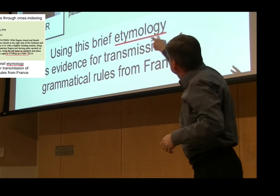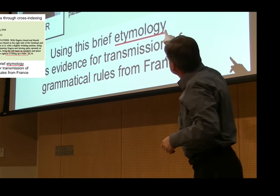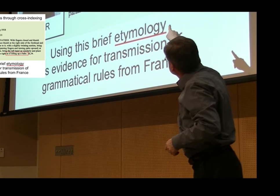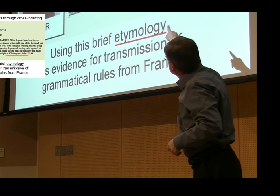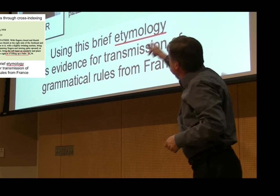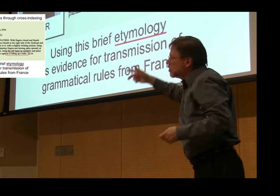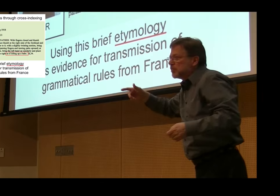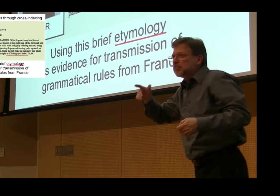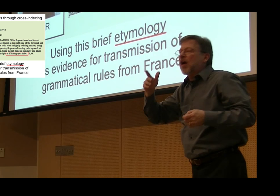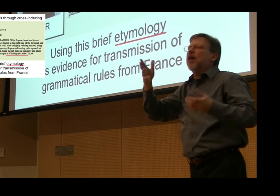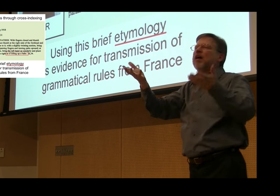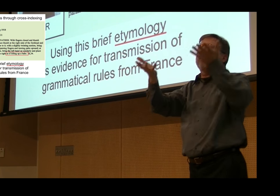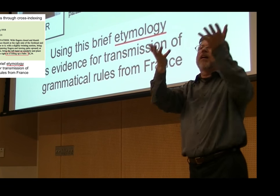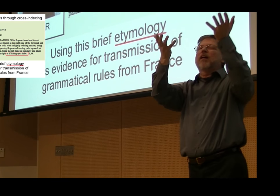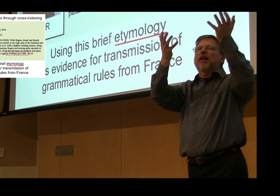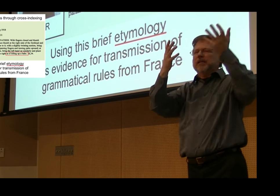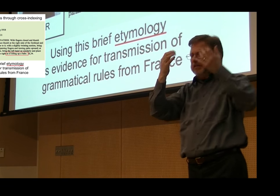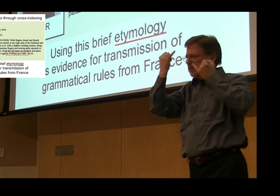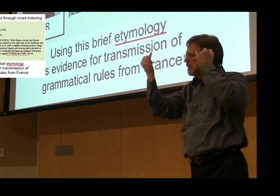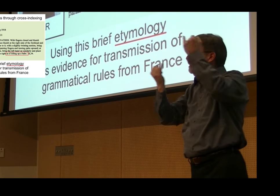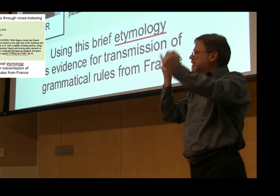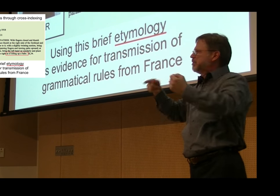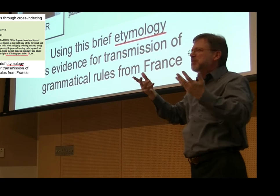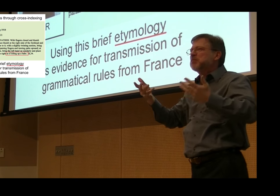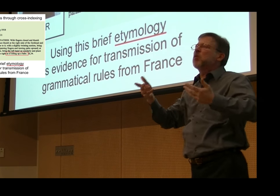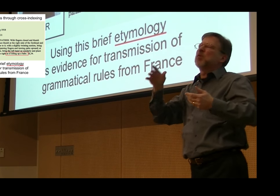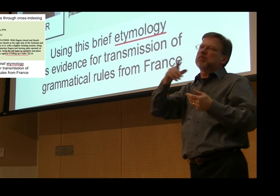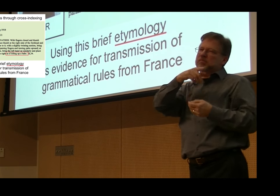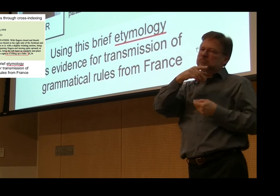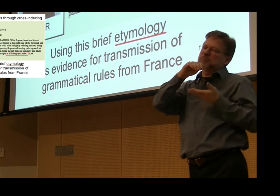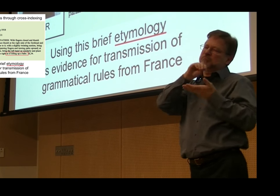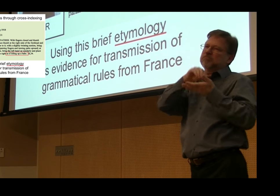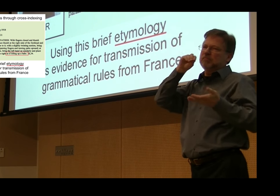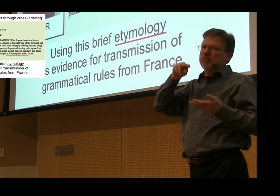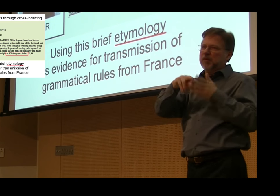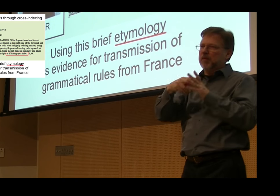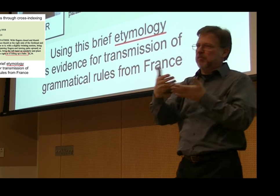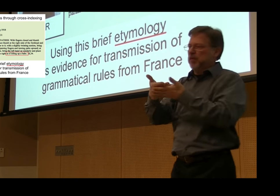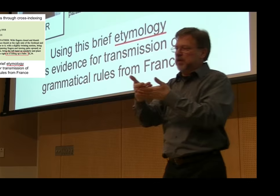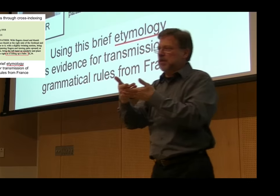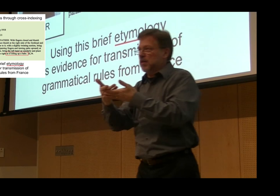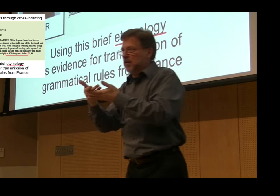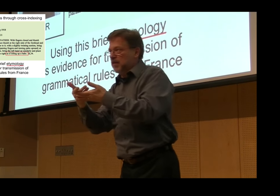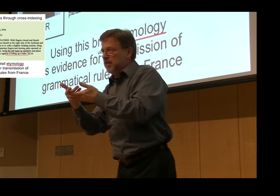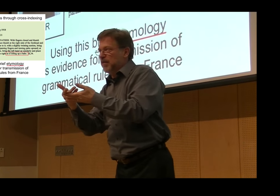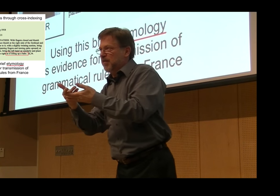What I have outlined is a key element of his description, of Long's description, as if lifting